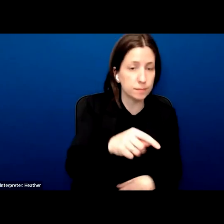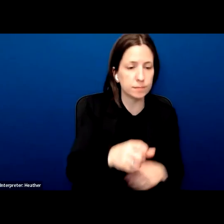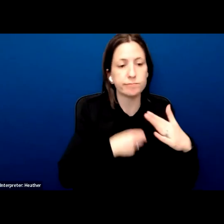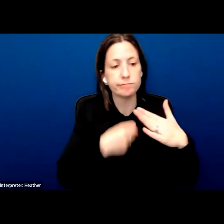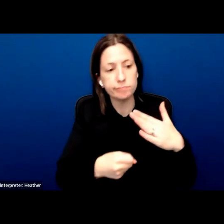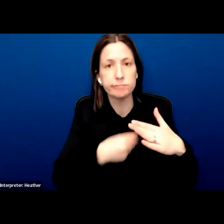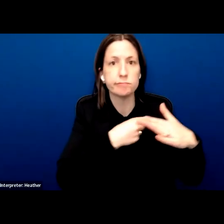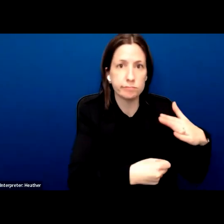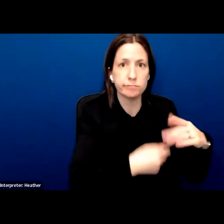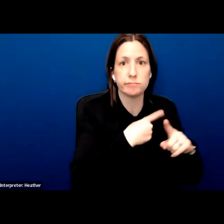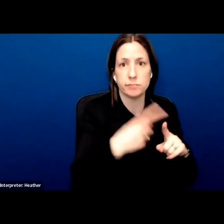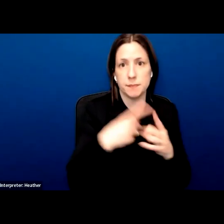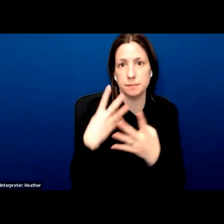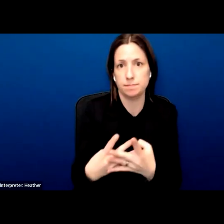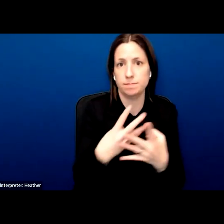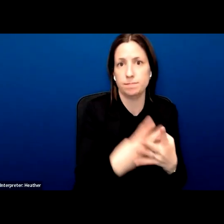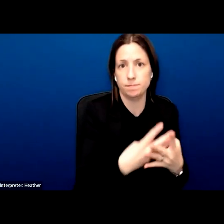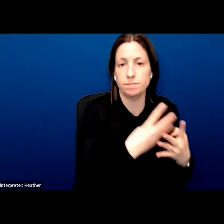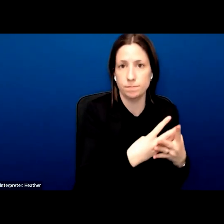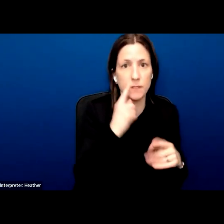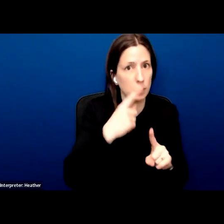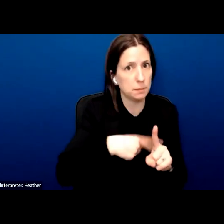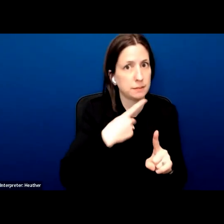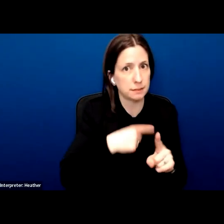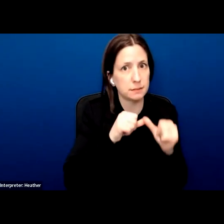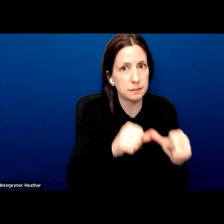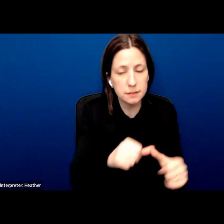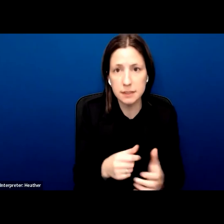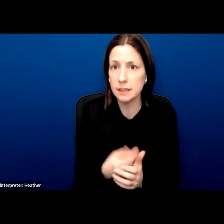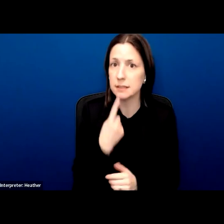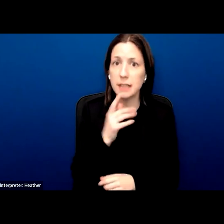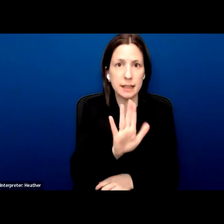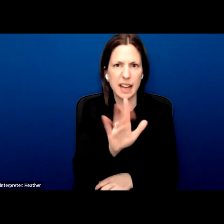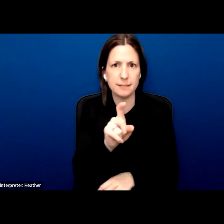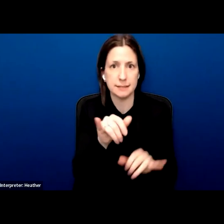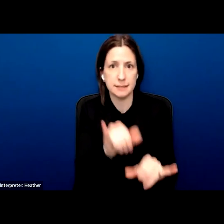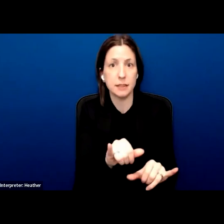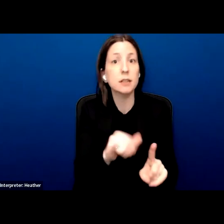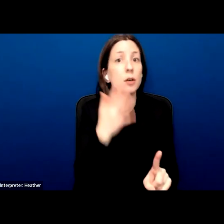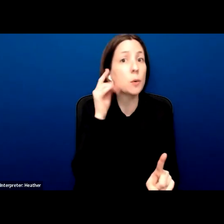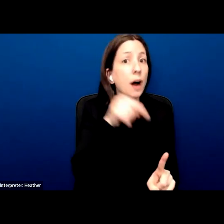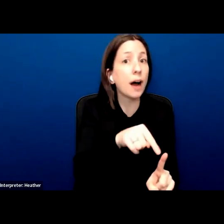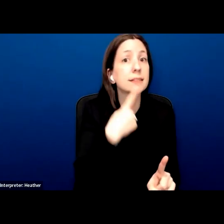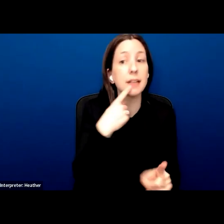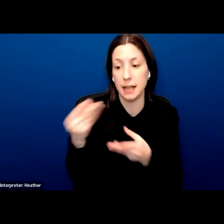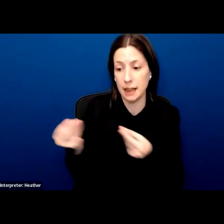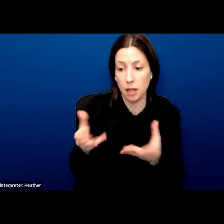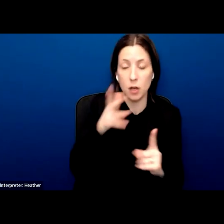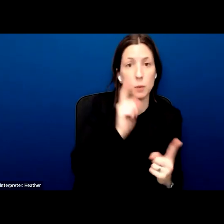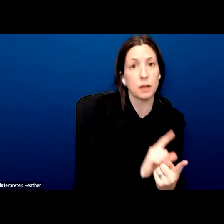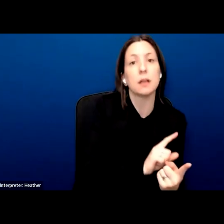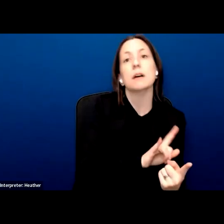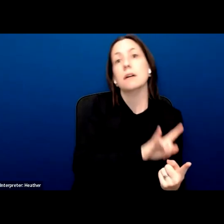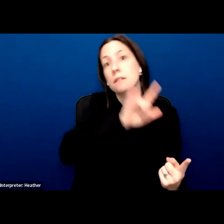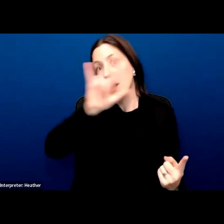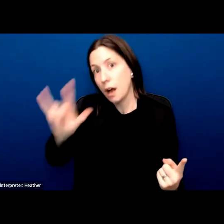months. They continuously renewed his attention on the basis that they were going to send a CBSA liaison to Egypt to meet with the government officials